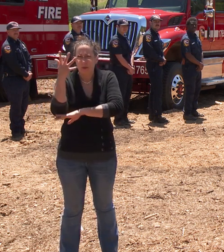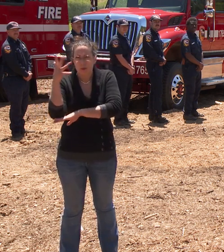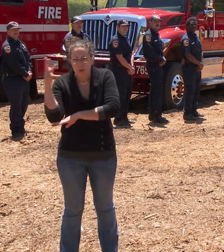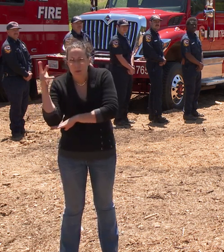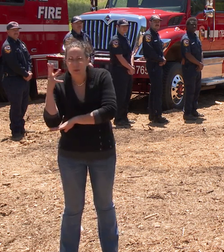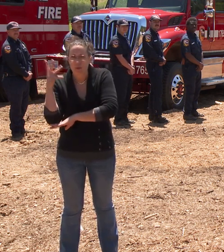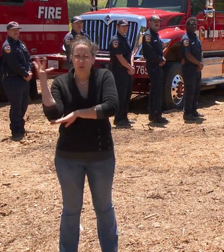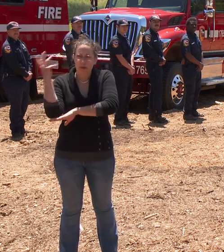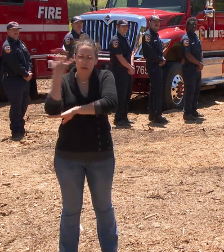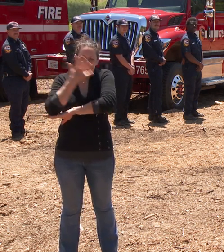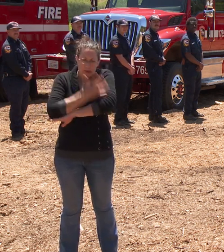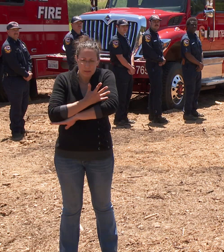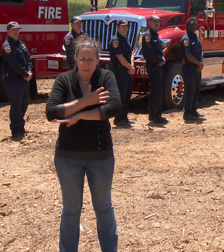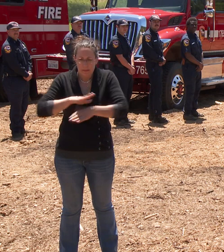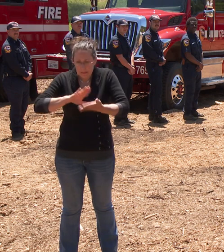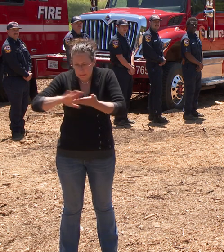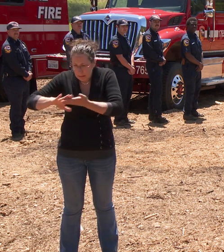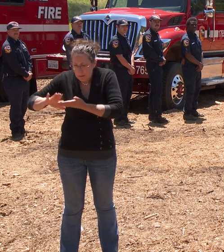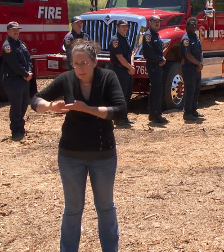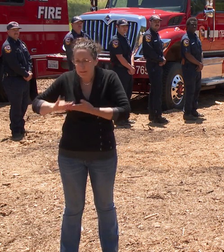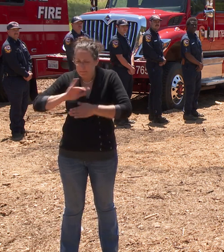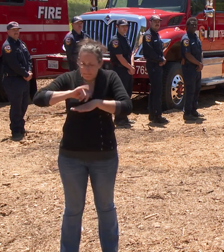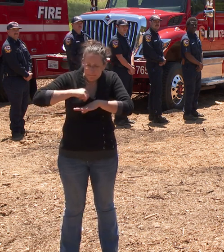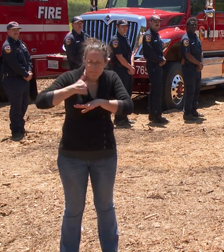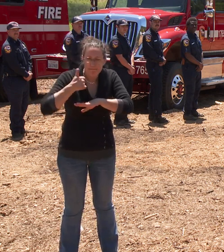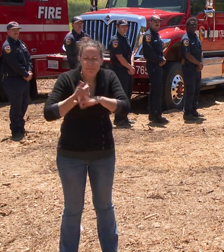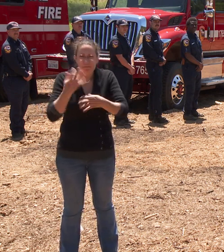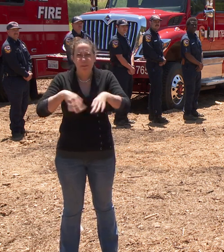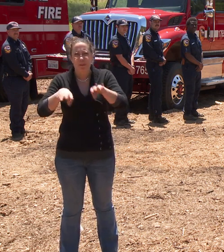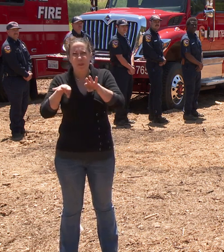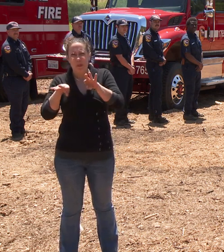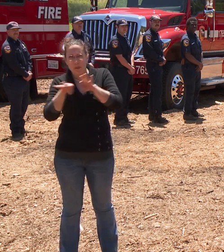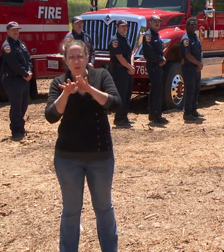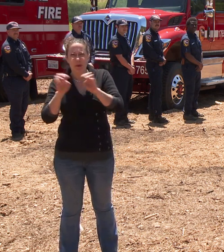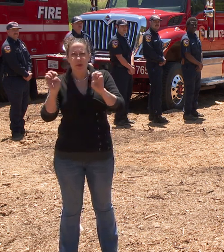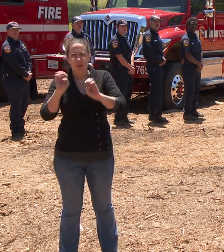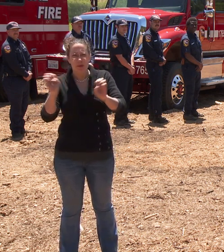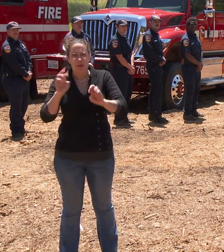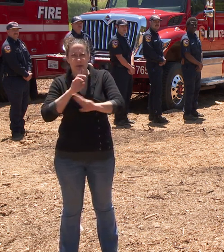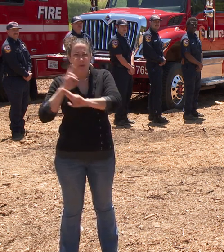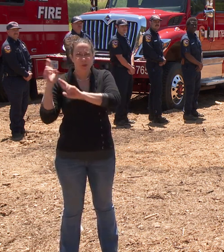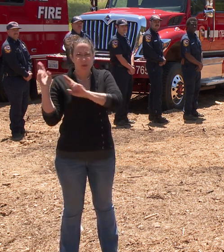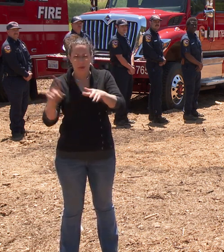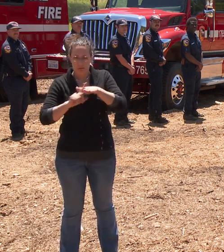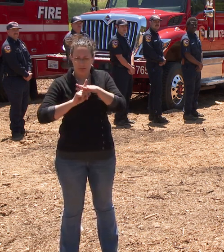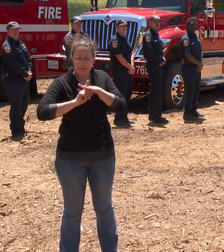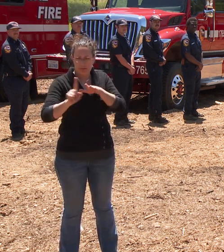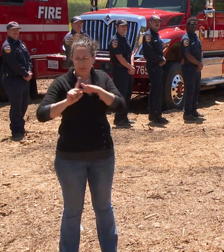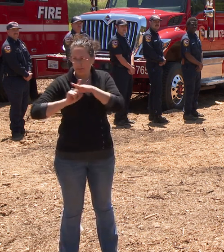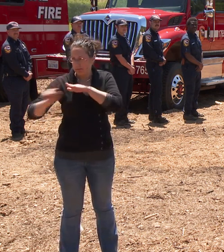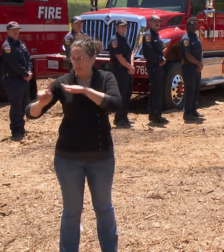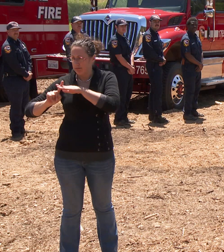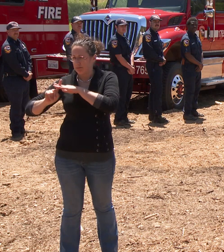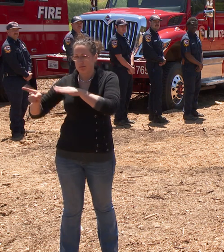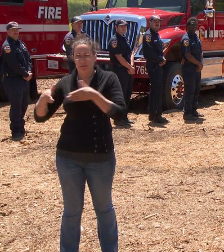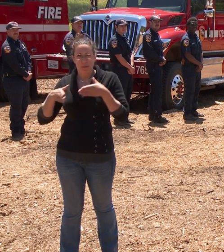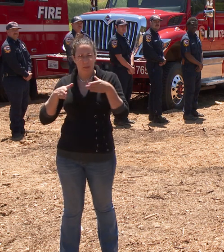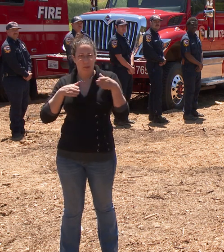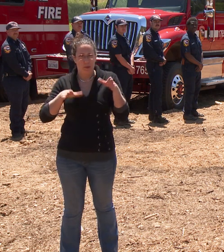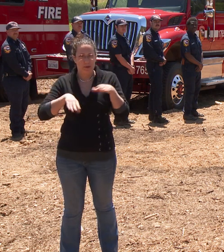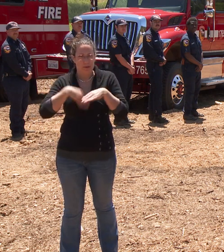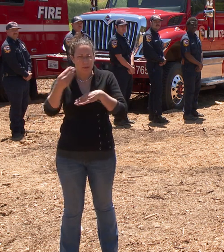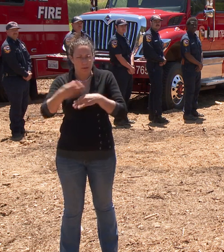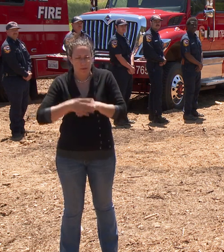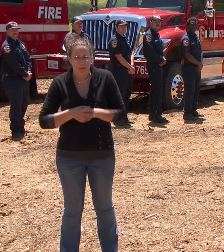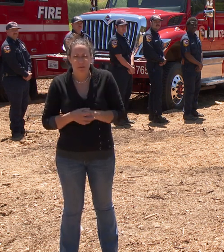fire risk and re-establishing important emergency response and egress routes. Since that time Cal